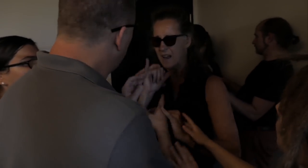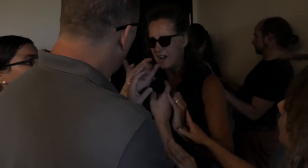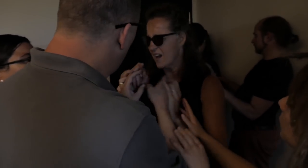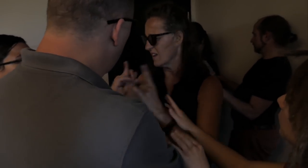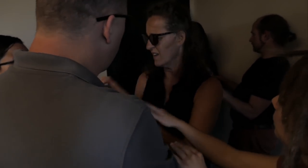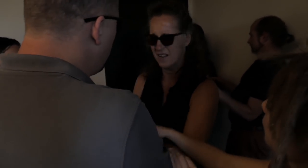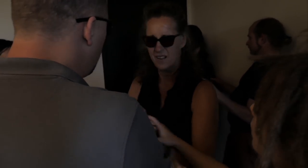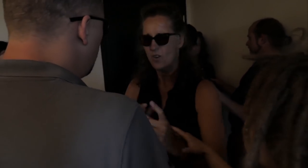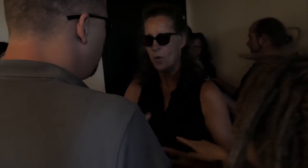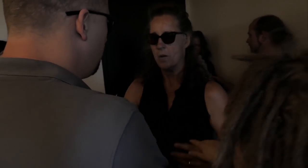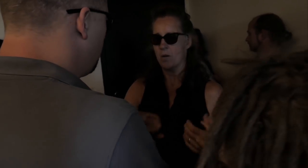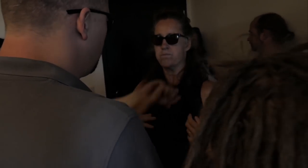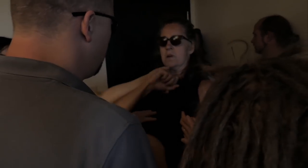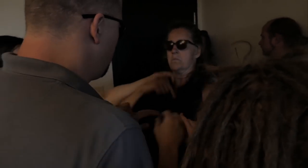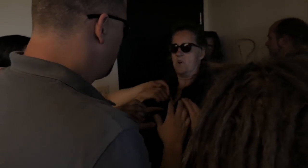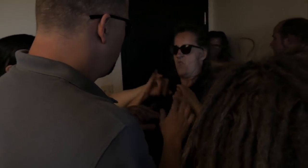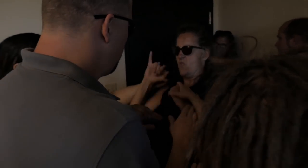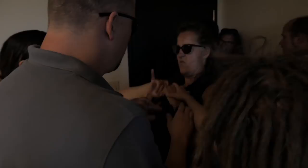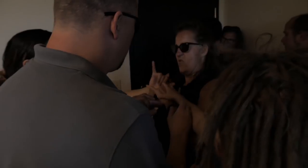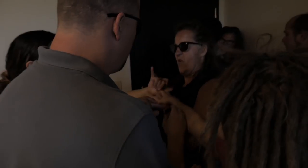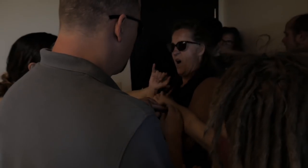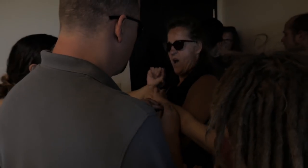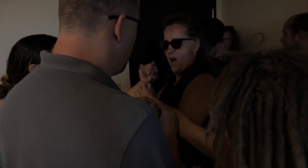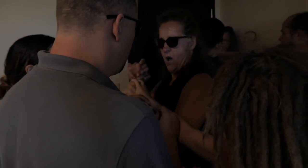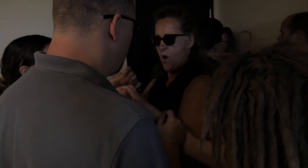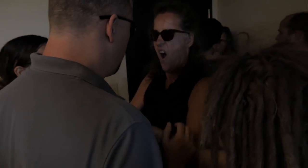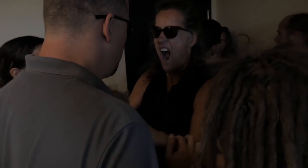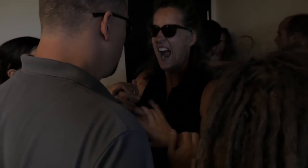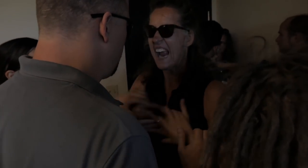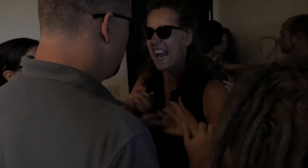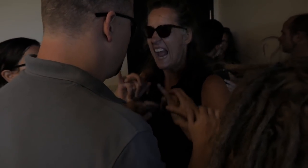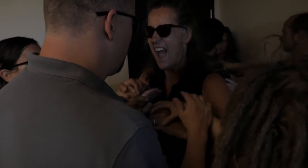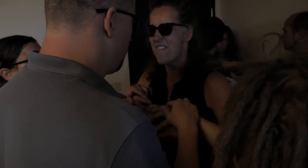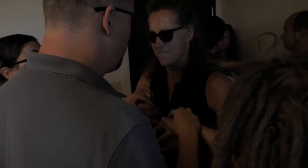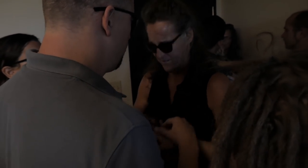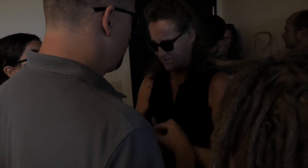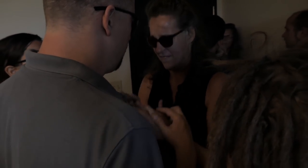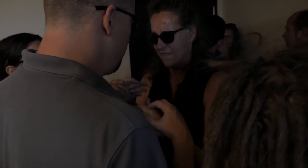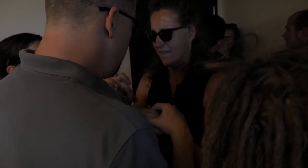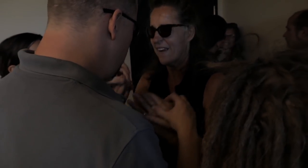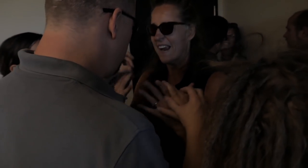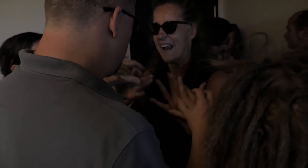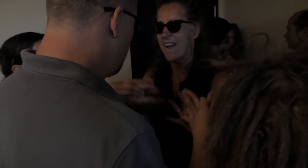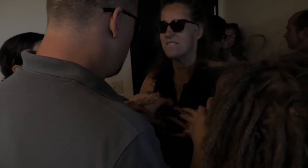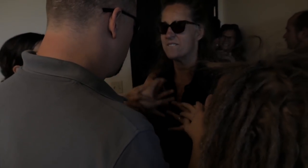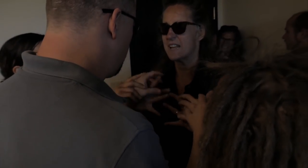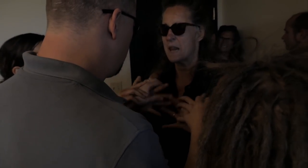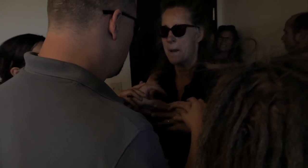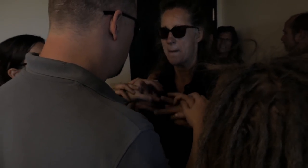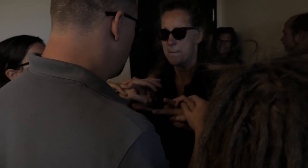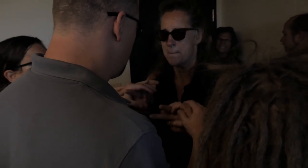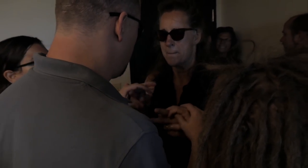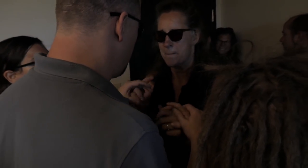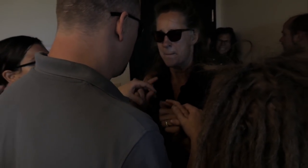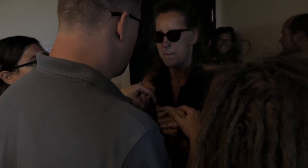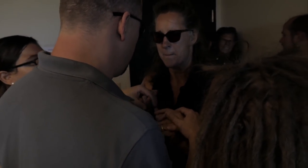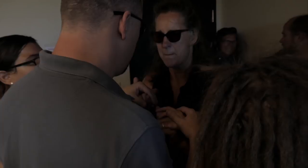She needs to punch me like this, so I know what's happening. Almost so I feel pain.